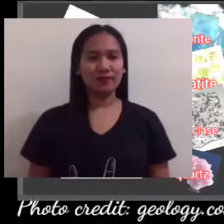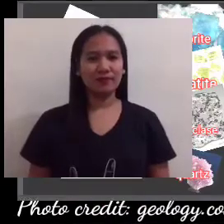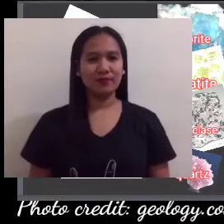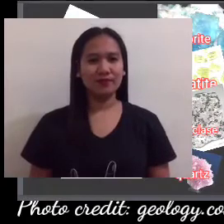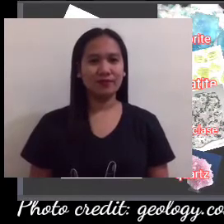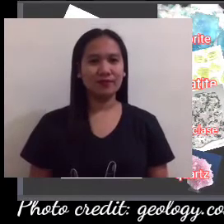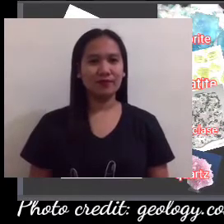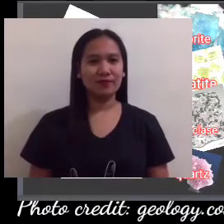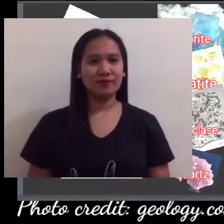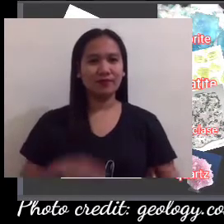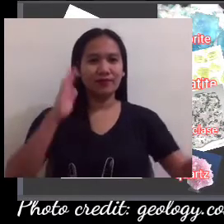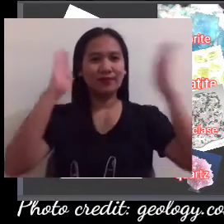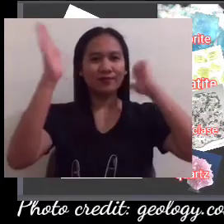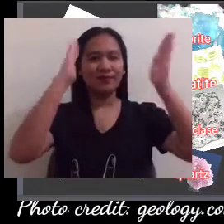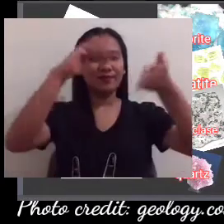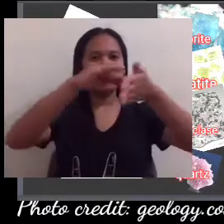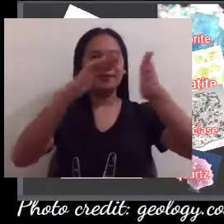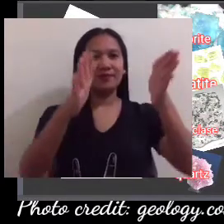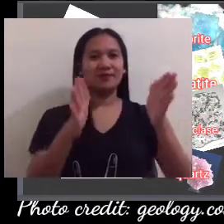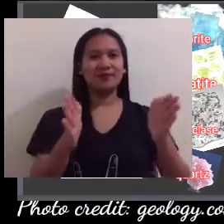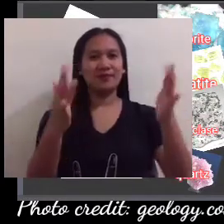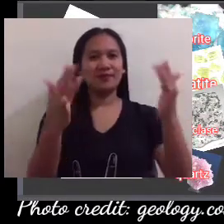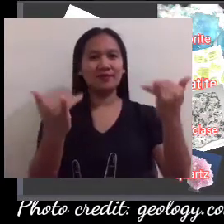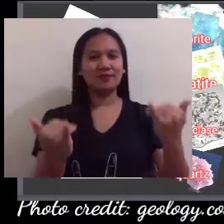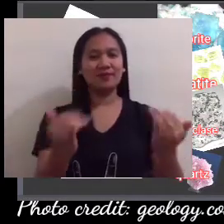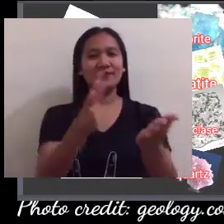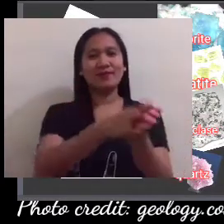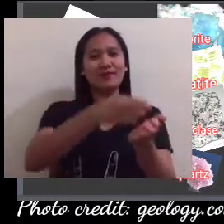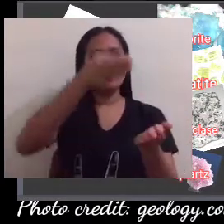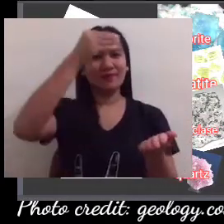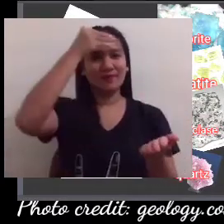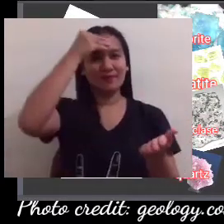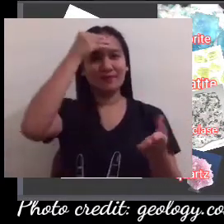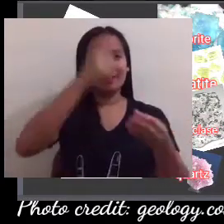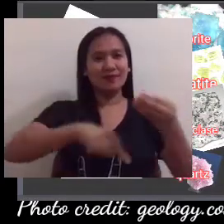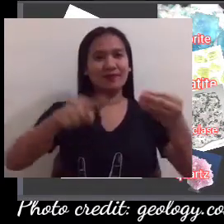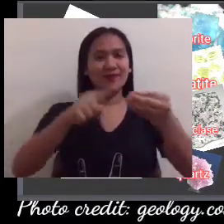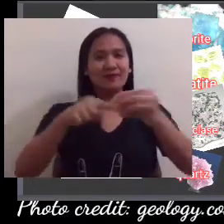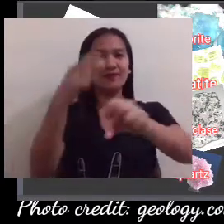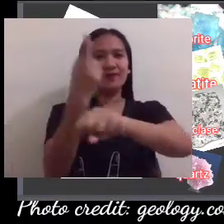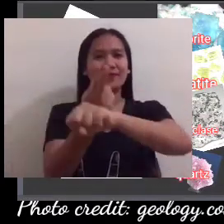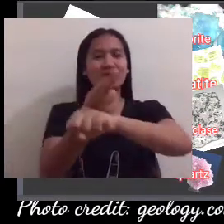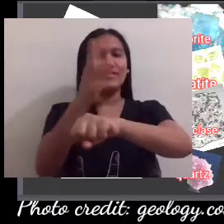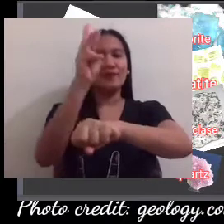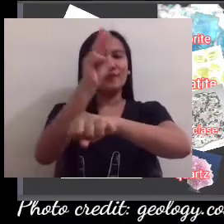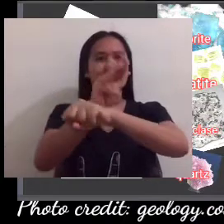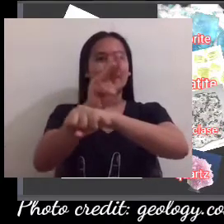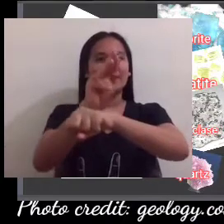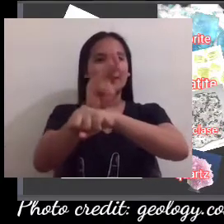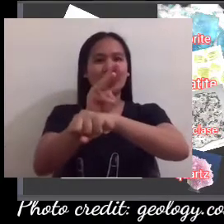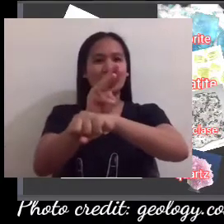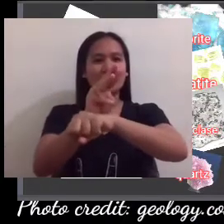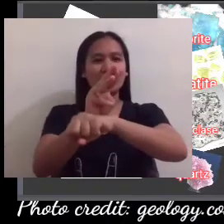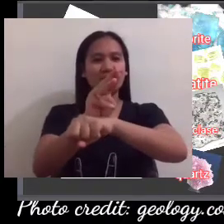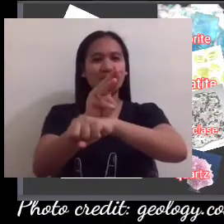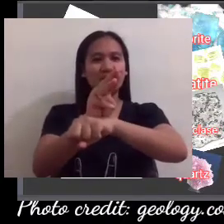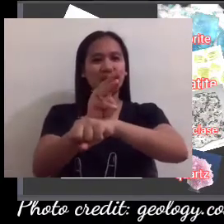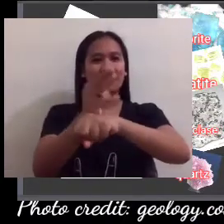hi everyone today you're gonna be learning about identifying rock-forming minerals